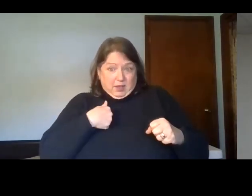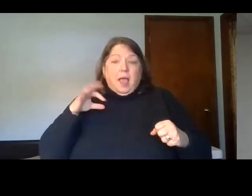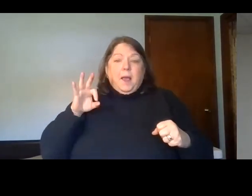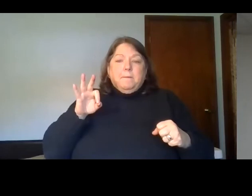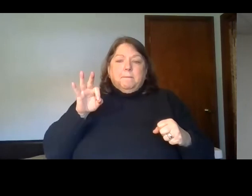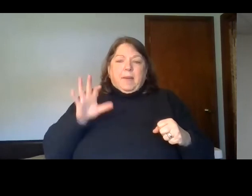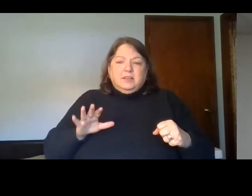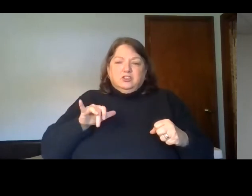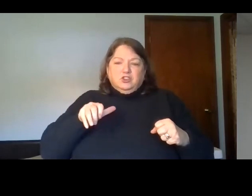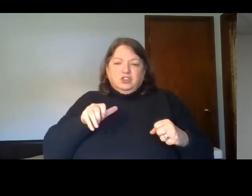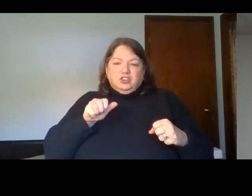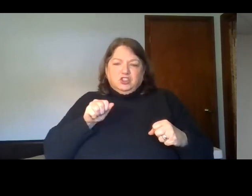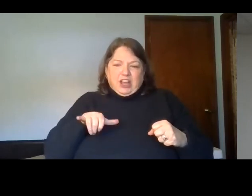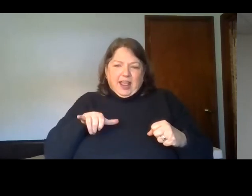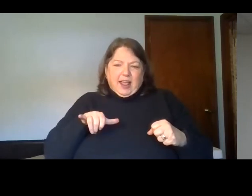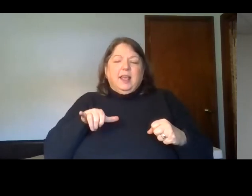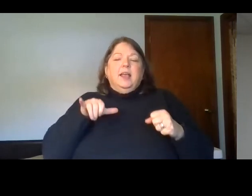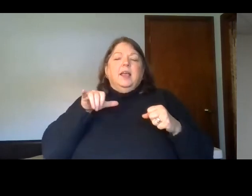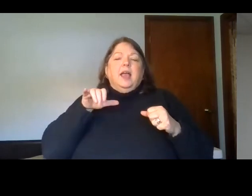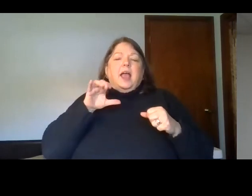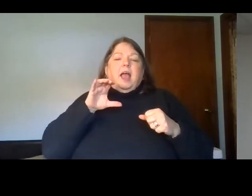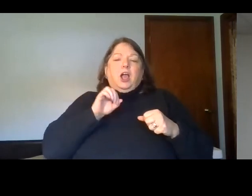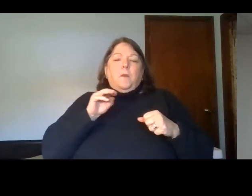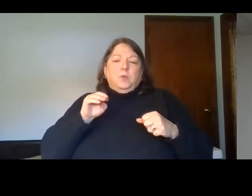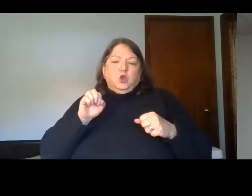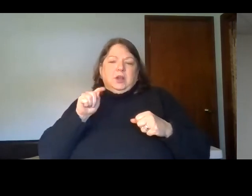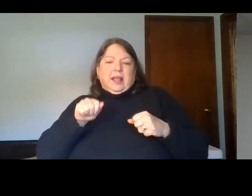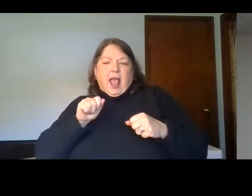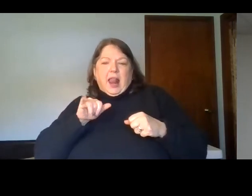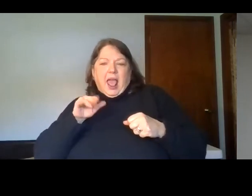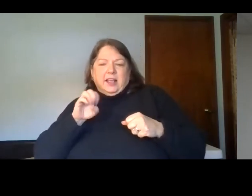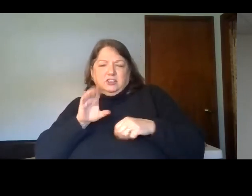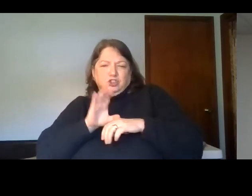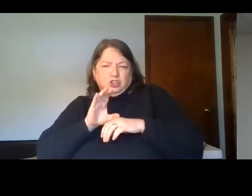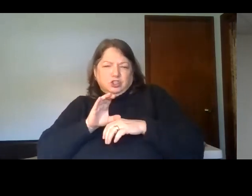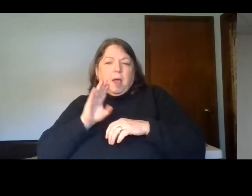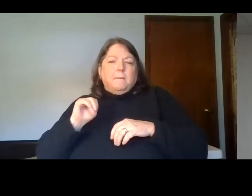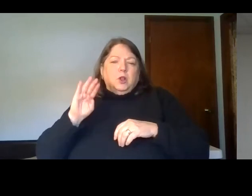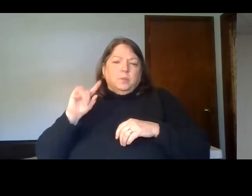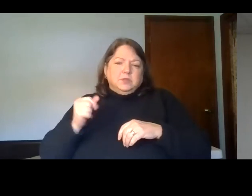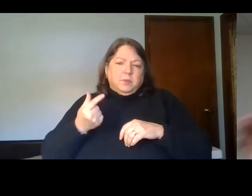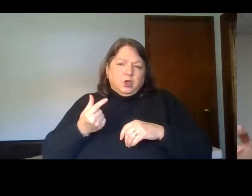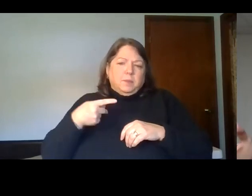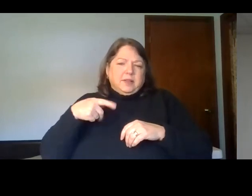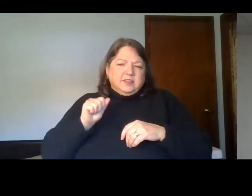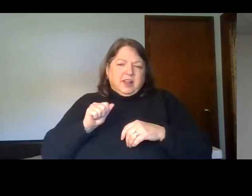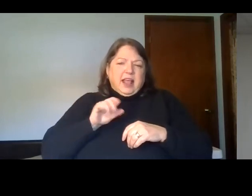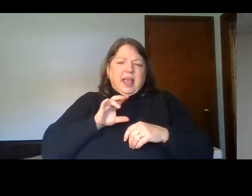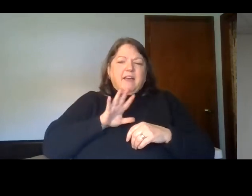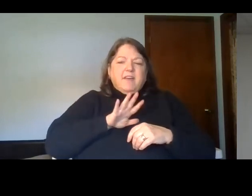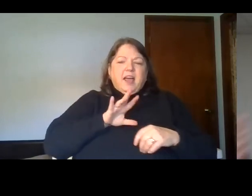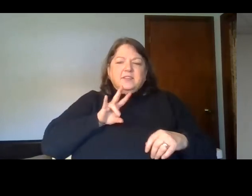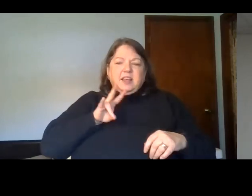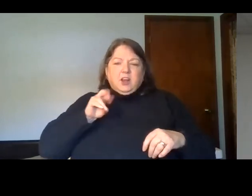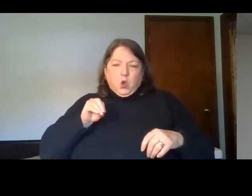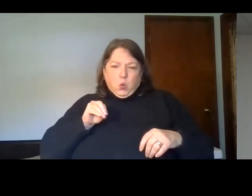Alliance Church in Bloomsburg, Pennsylvania, 570-784-6161. I've spoken to a few on